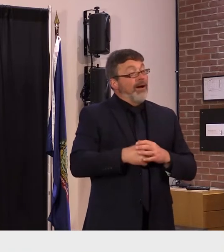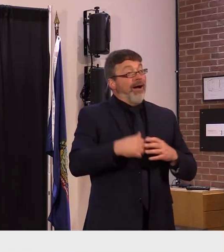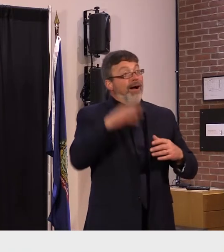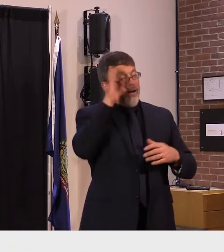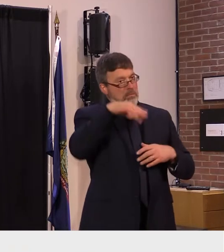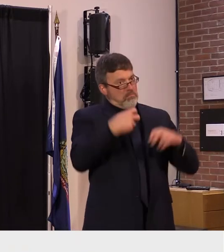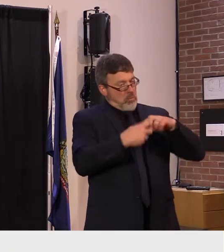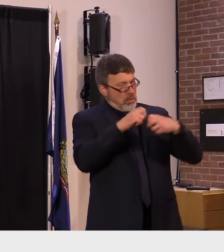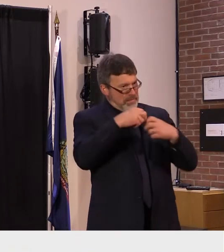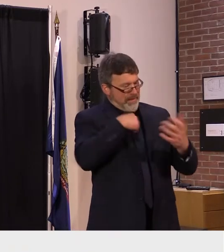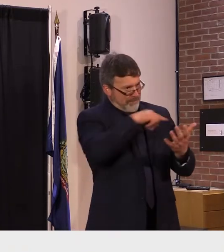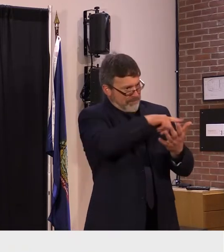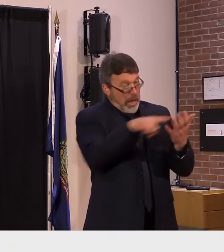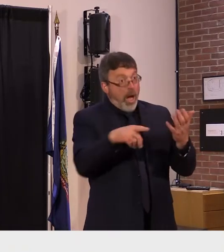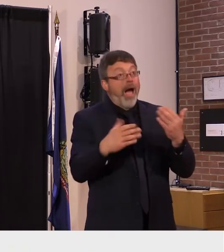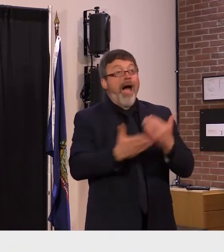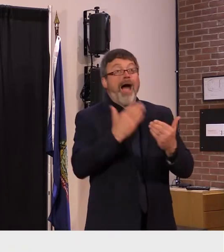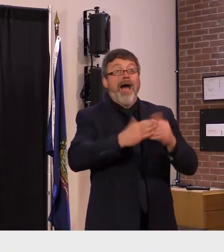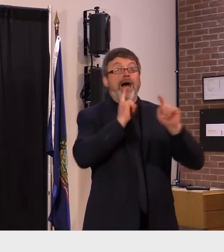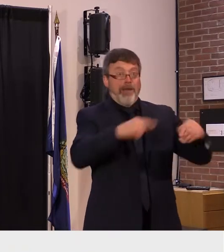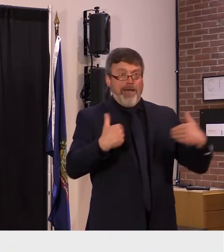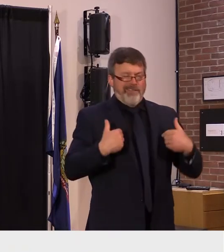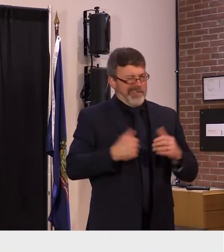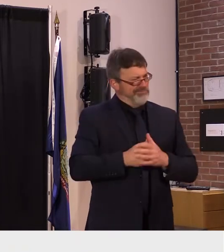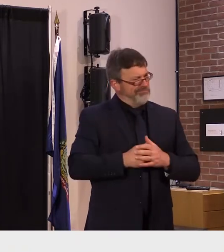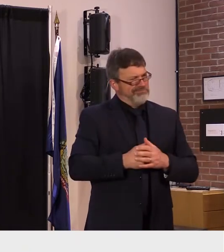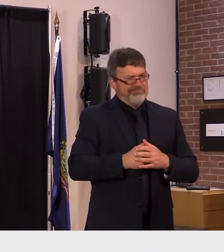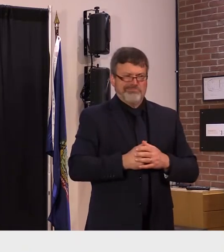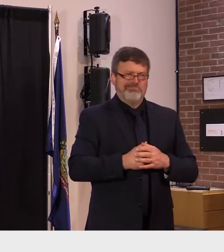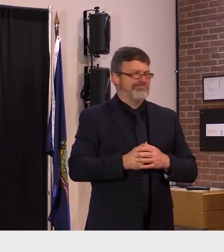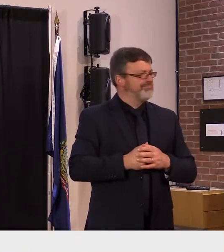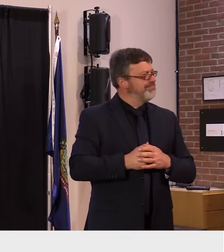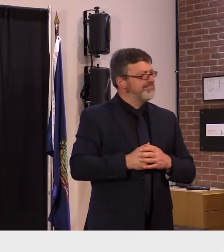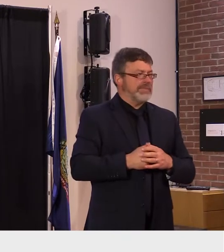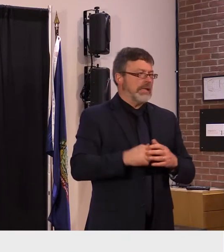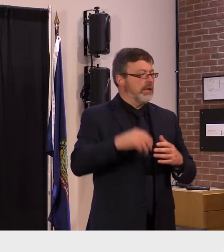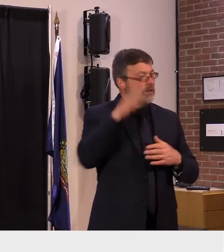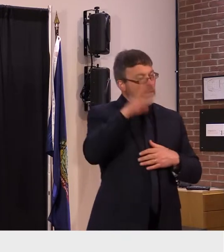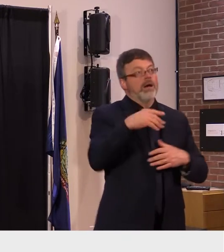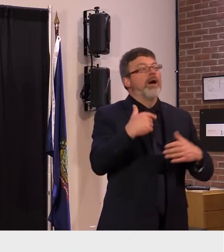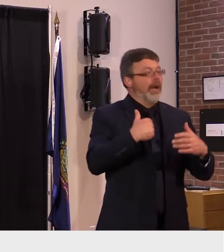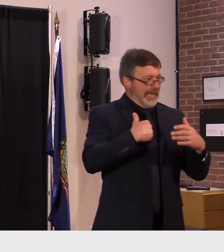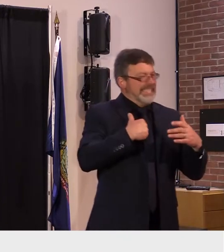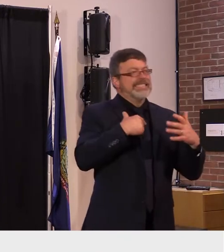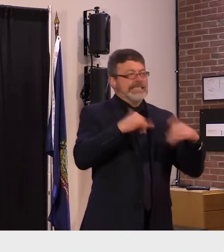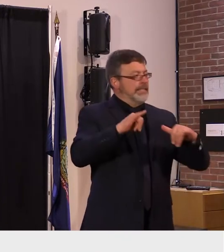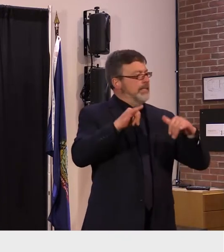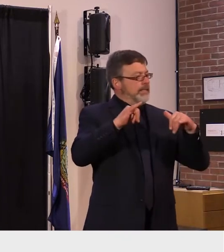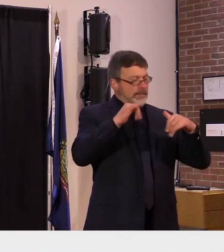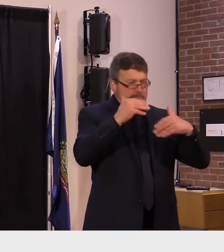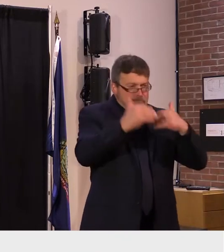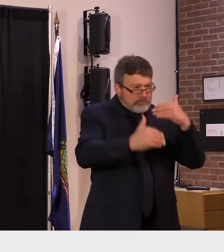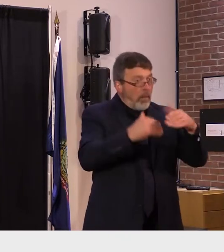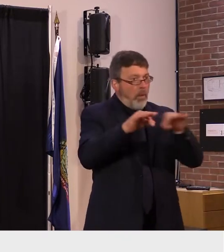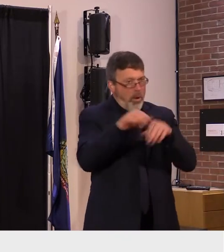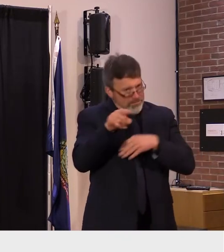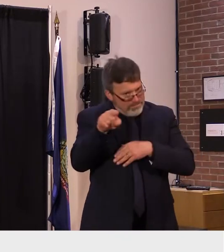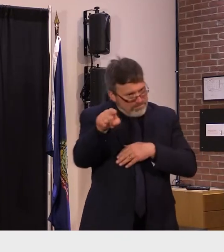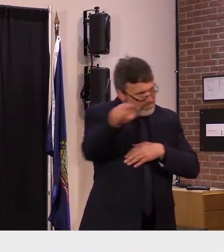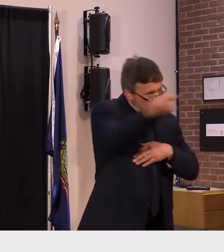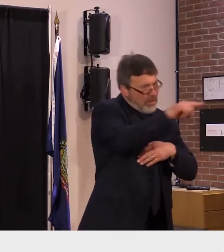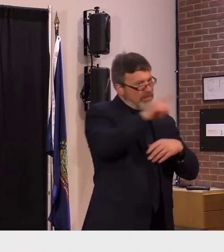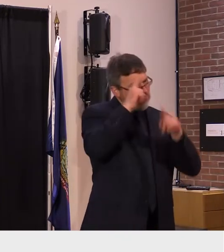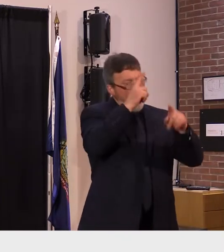i know that we are all focused on and looking forward to helping keep vermonters safer and healthier together